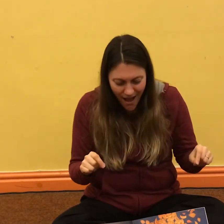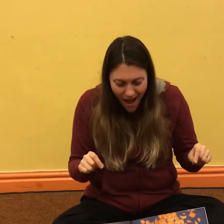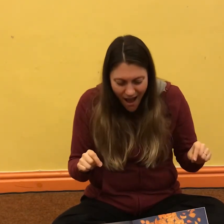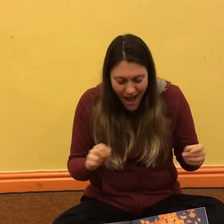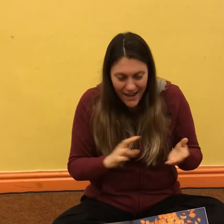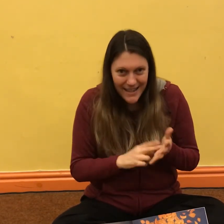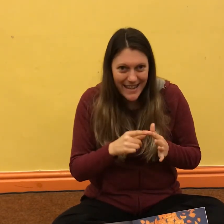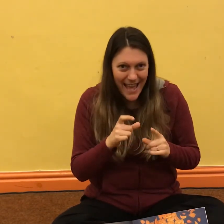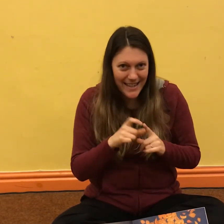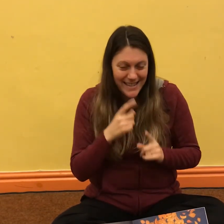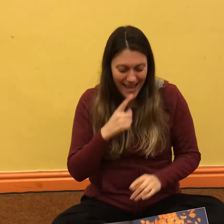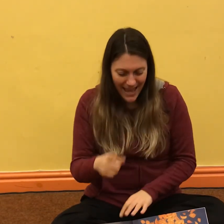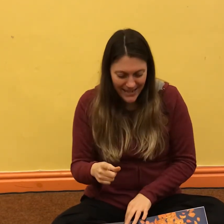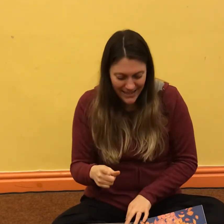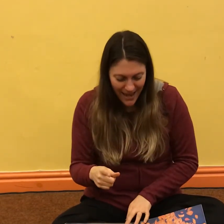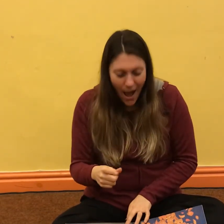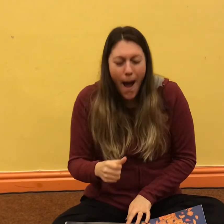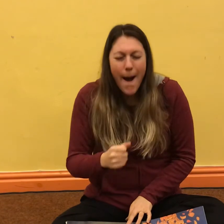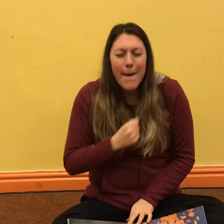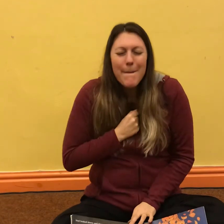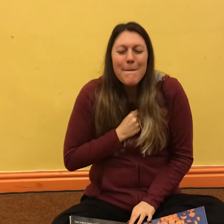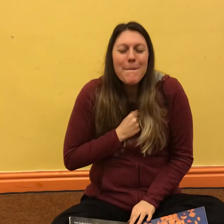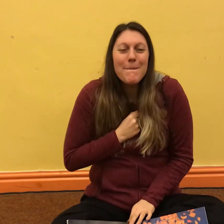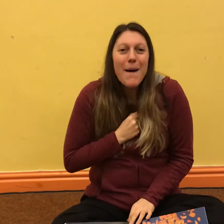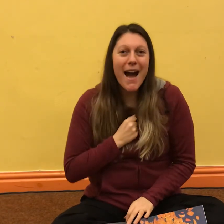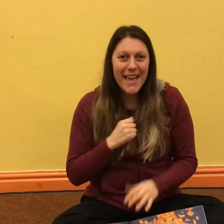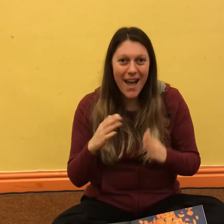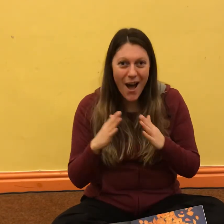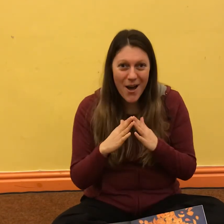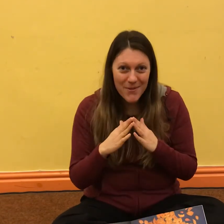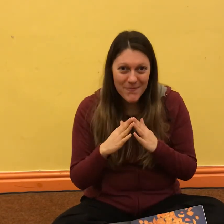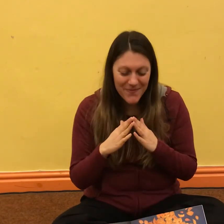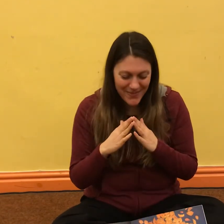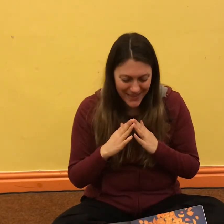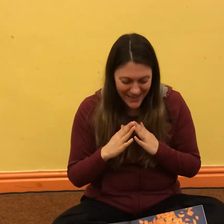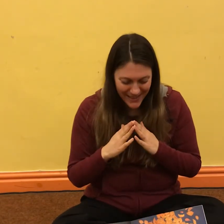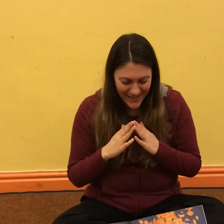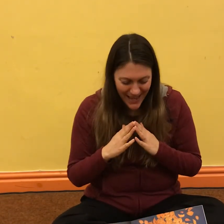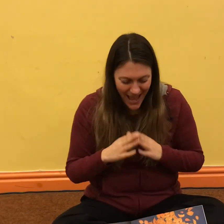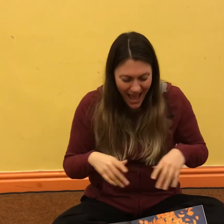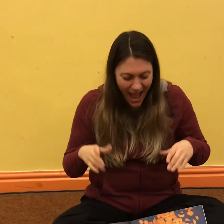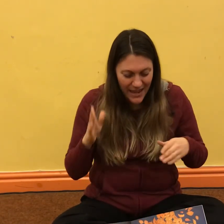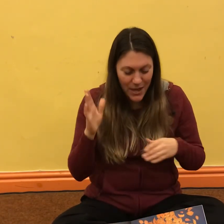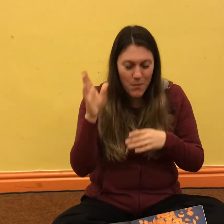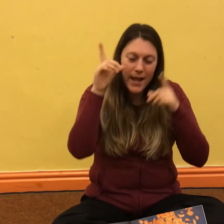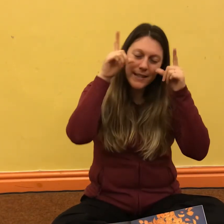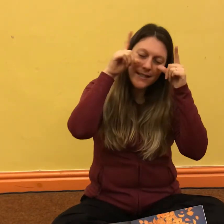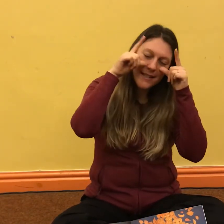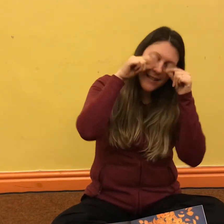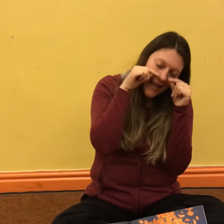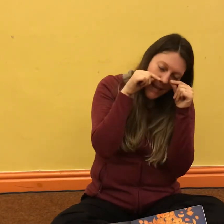Ned said, My home. And he went to sleep